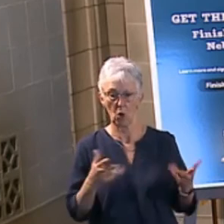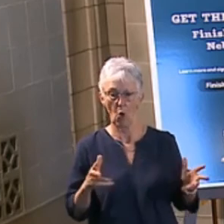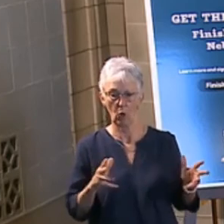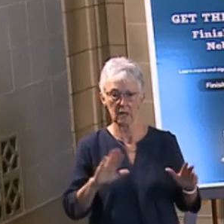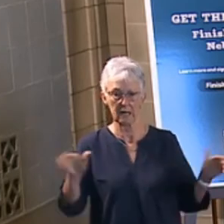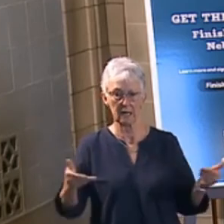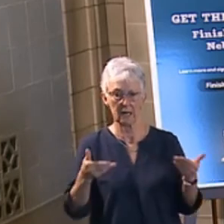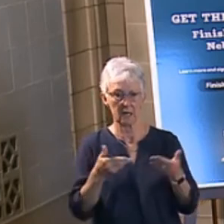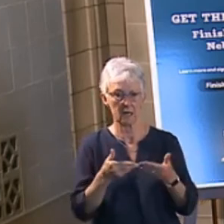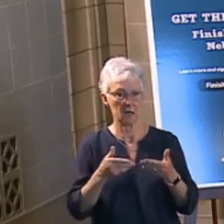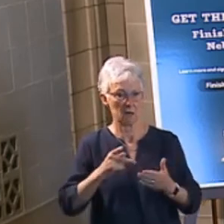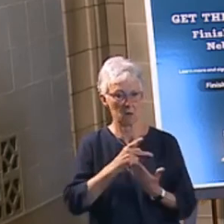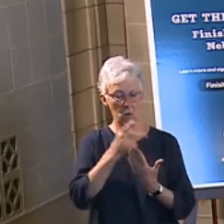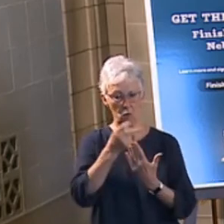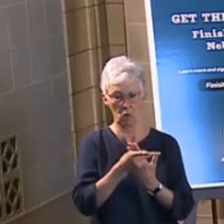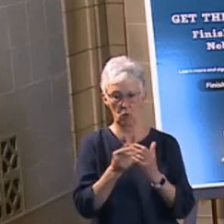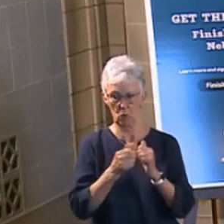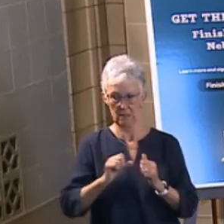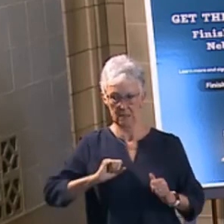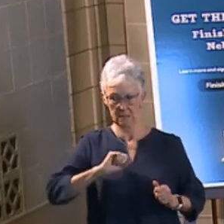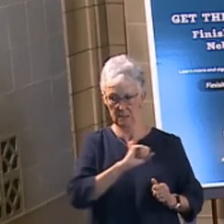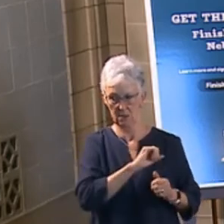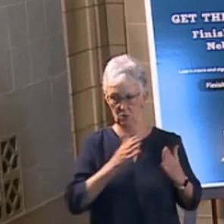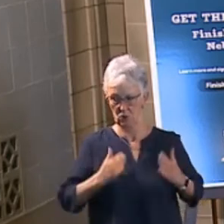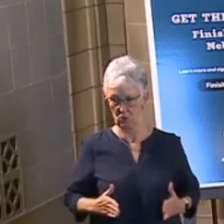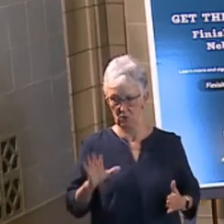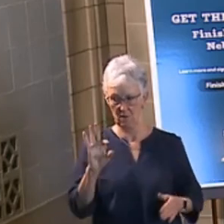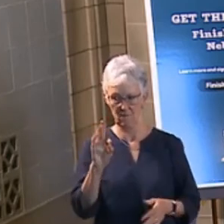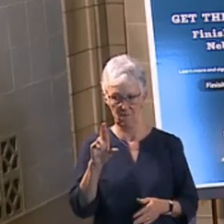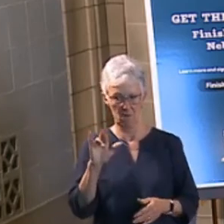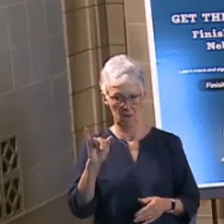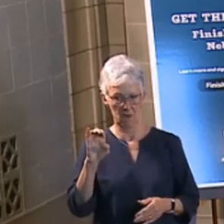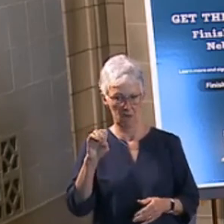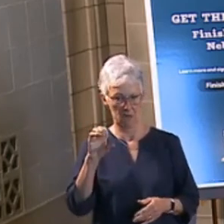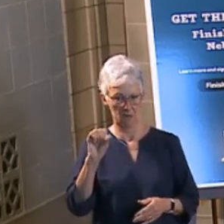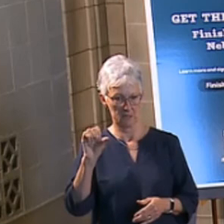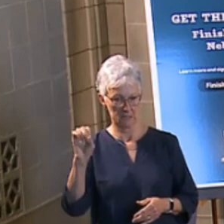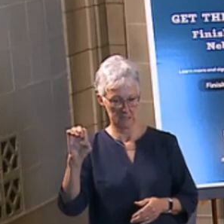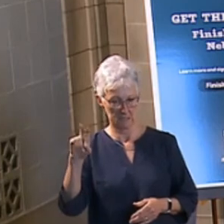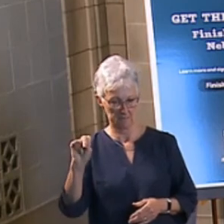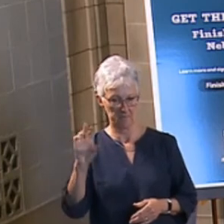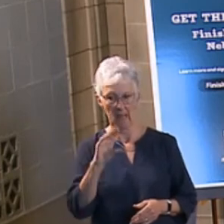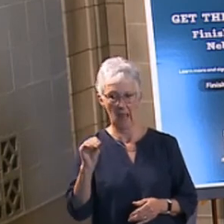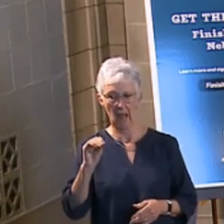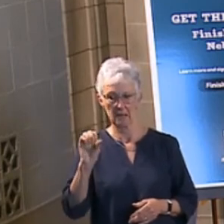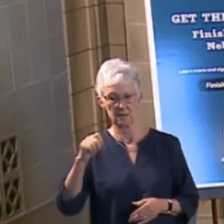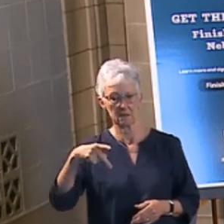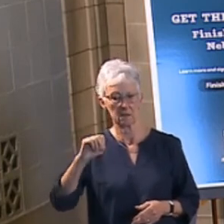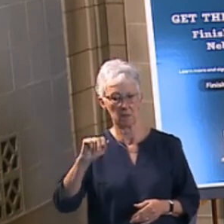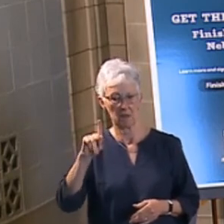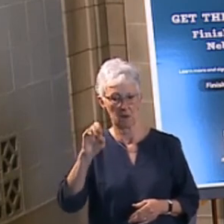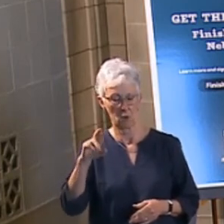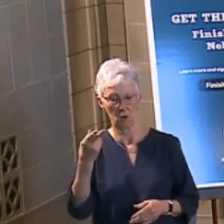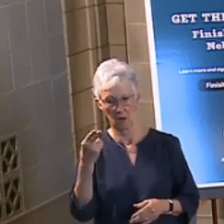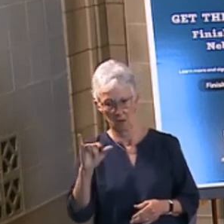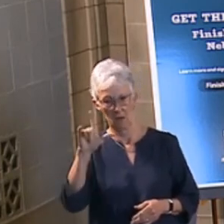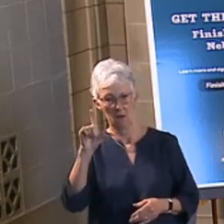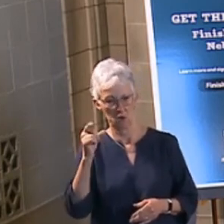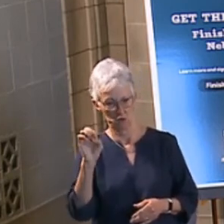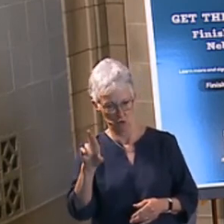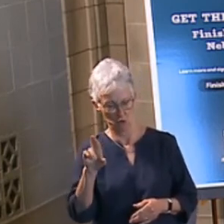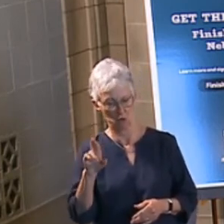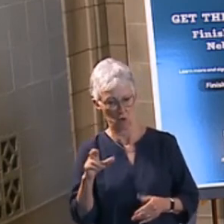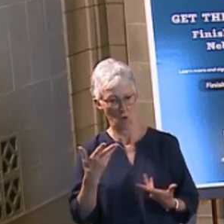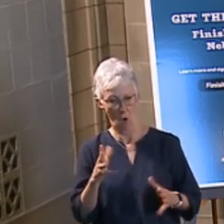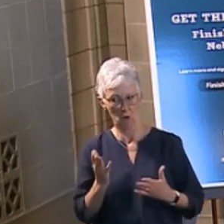with Senator Friesen, who is chair of the Transportation and Telecommunication Committee, as well as Speaker Hilgers as a co-sponsor to